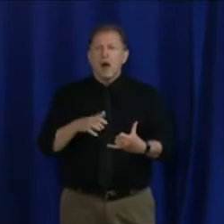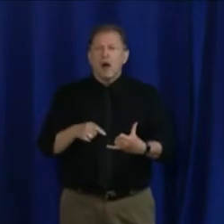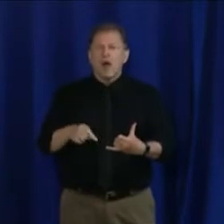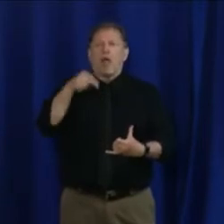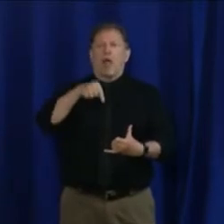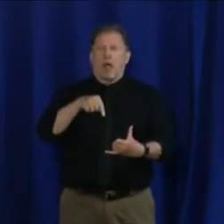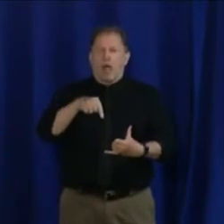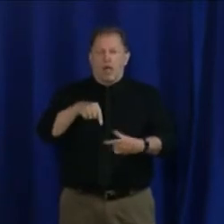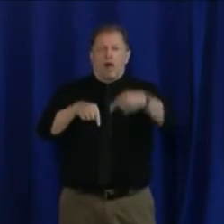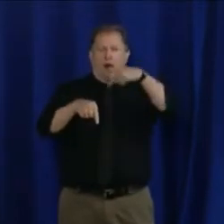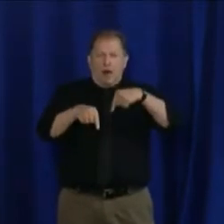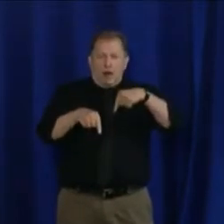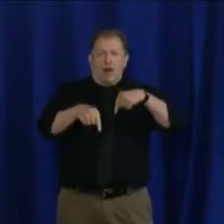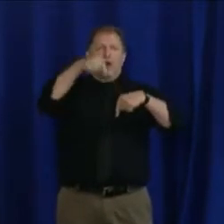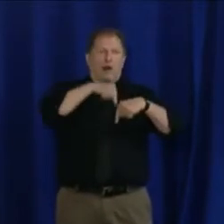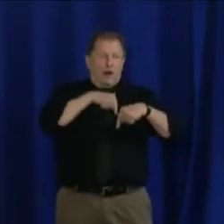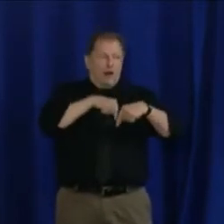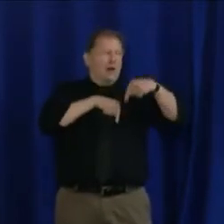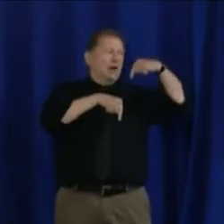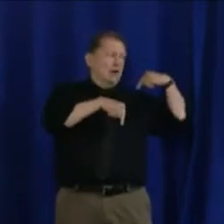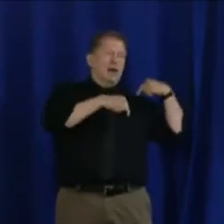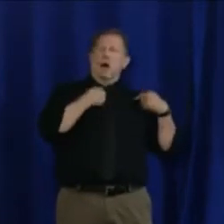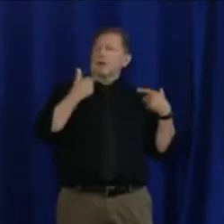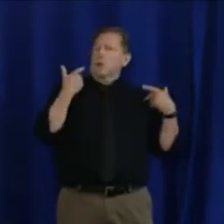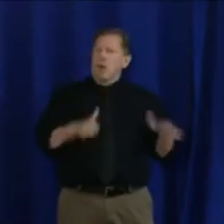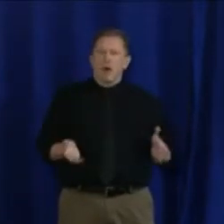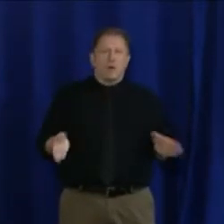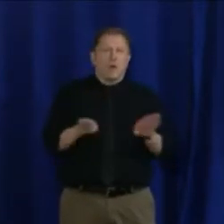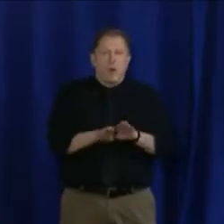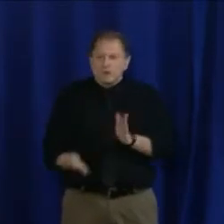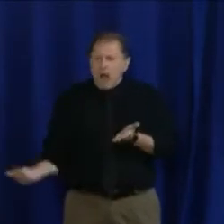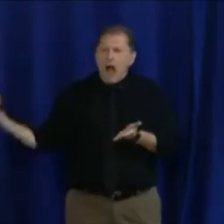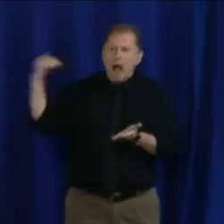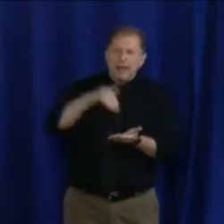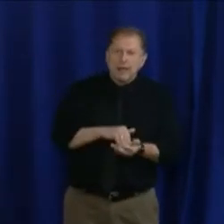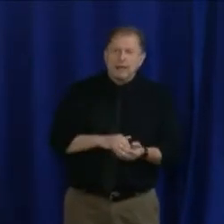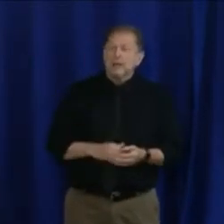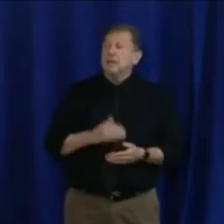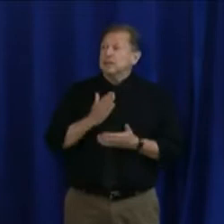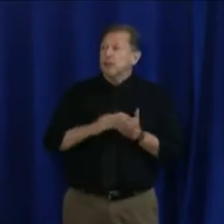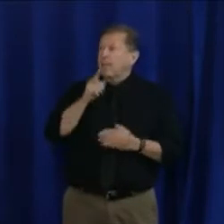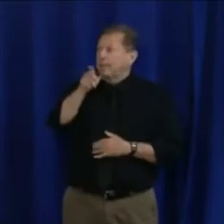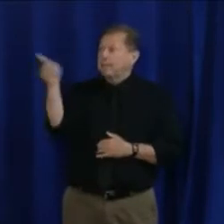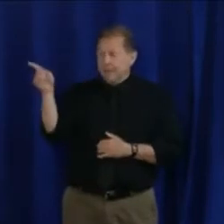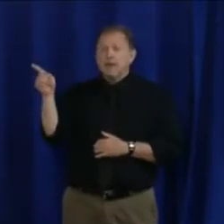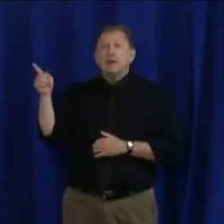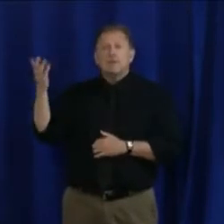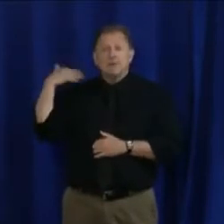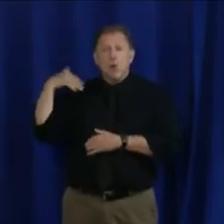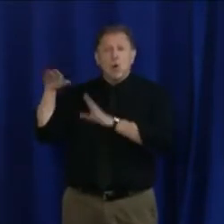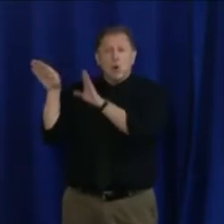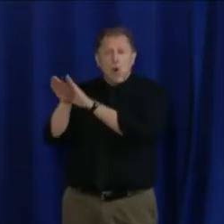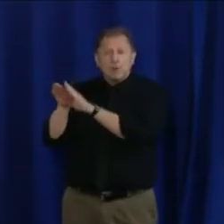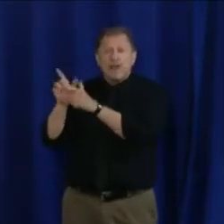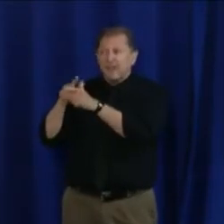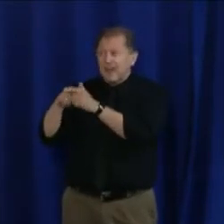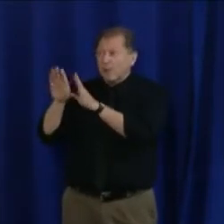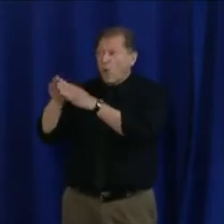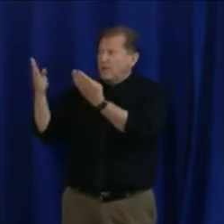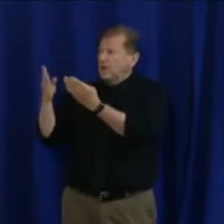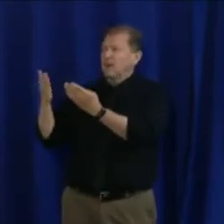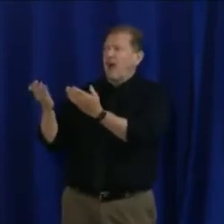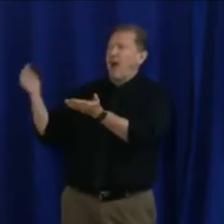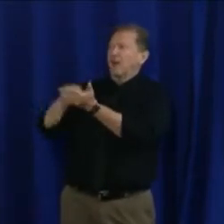back. I certainly don't want to be like other places in the country where we're shutting down commerce and business again.